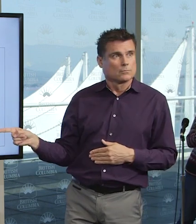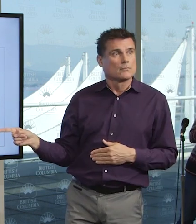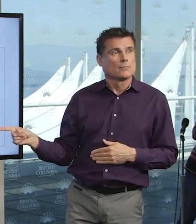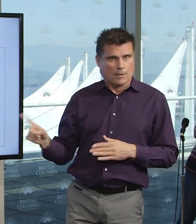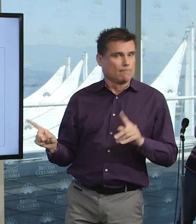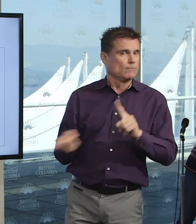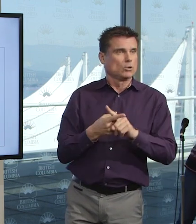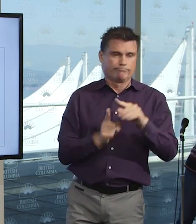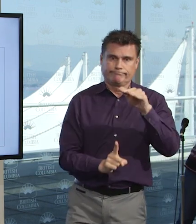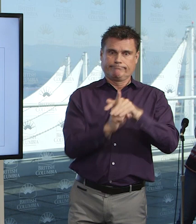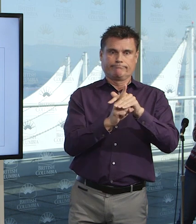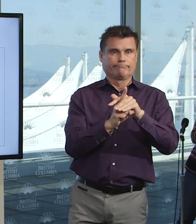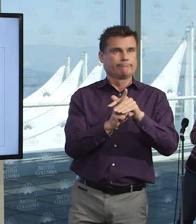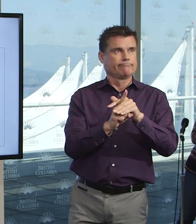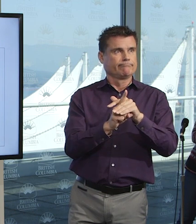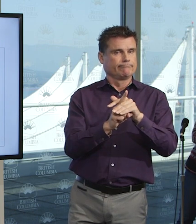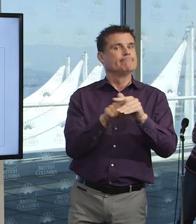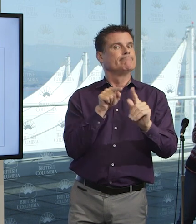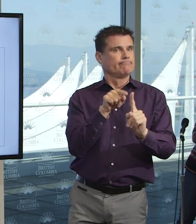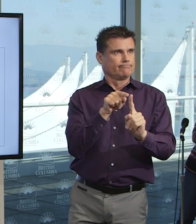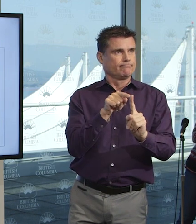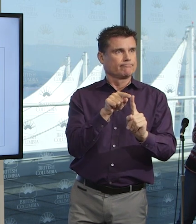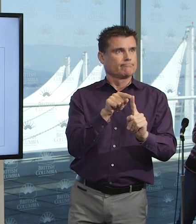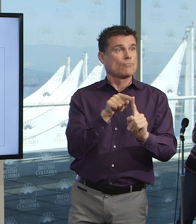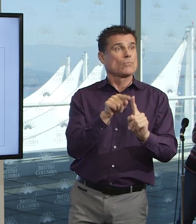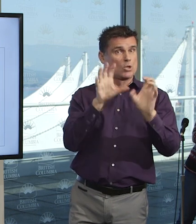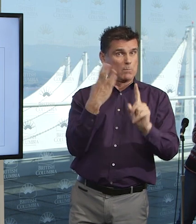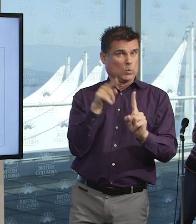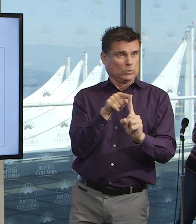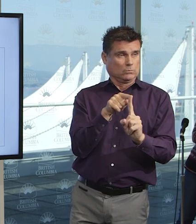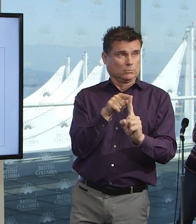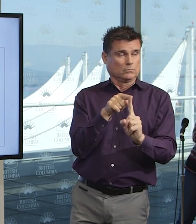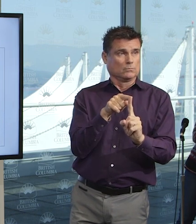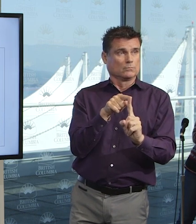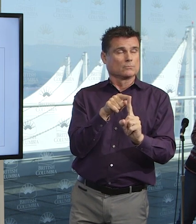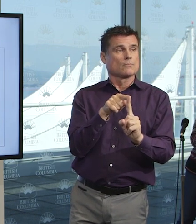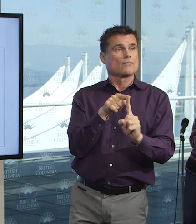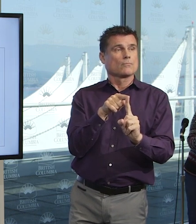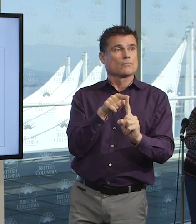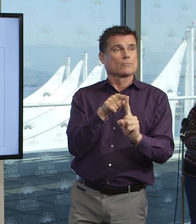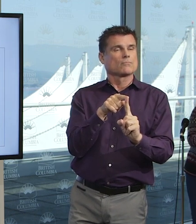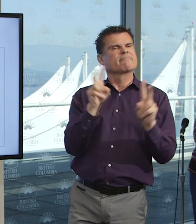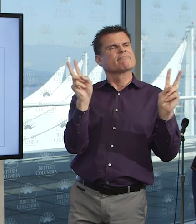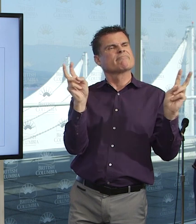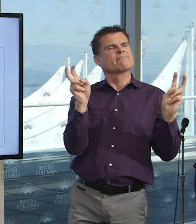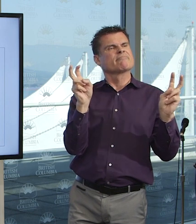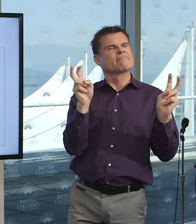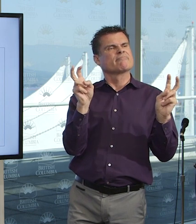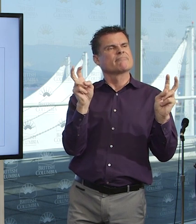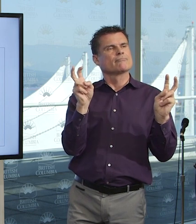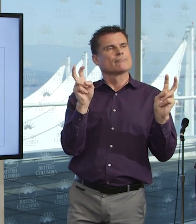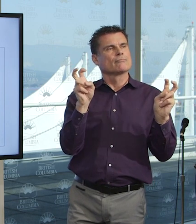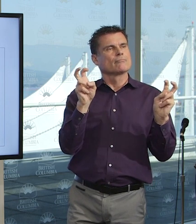The dark blue represents the cases plotted on what we call an epi curve by their onset of illness.